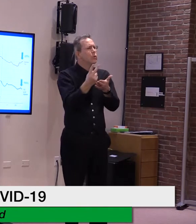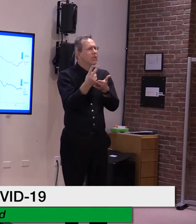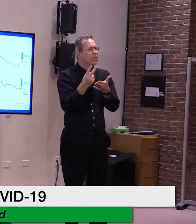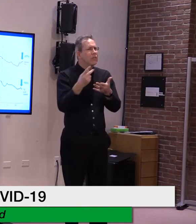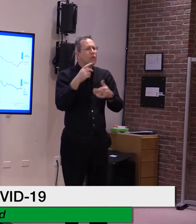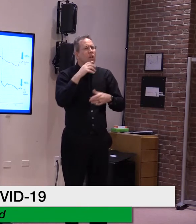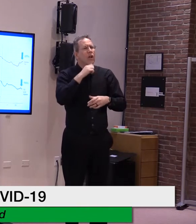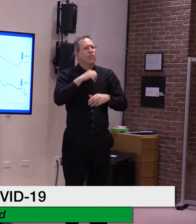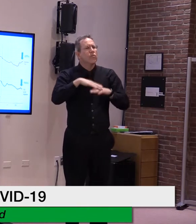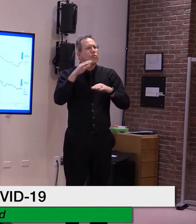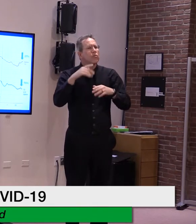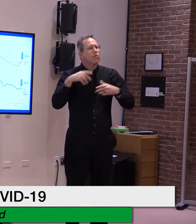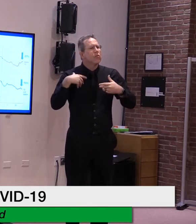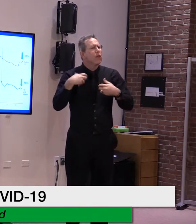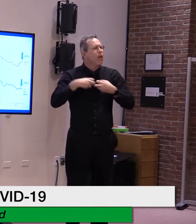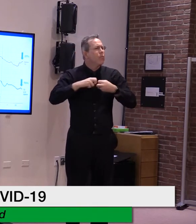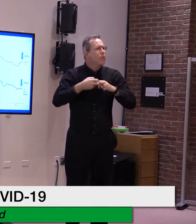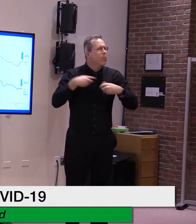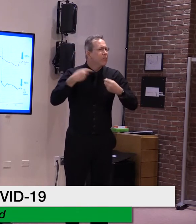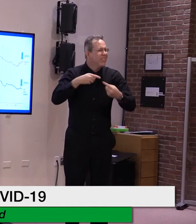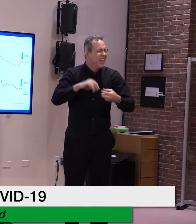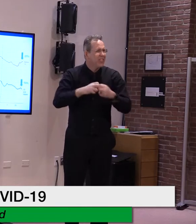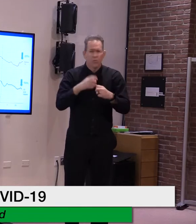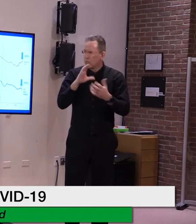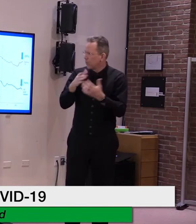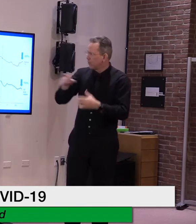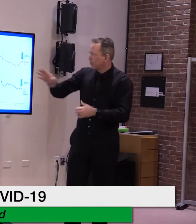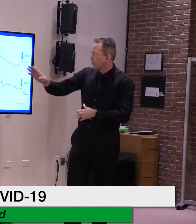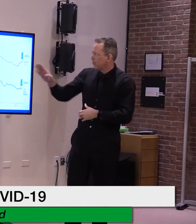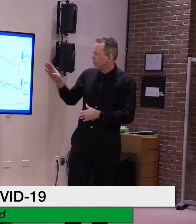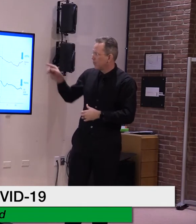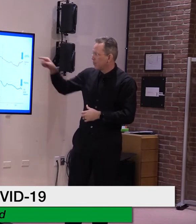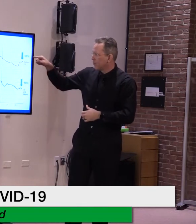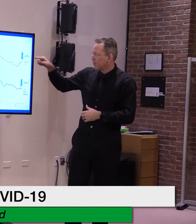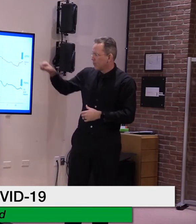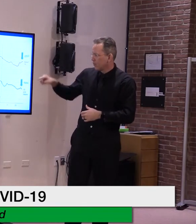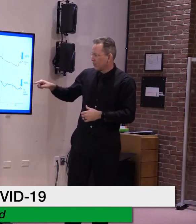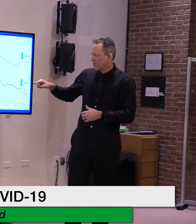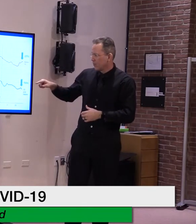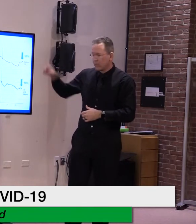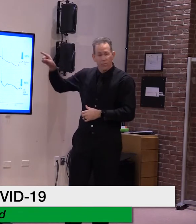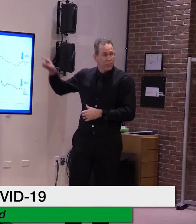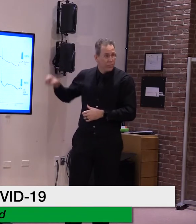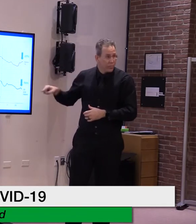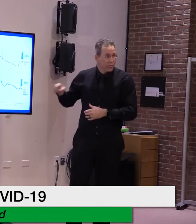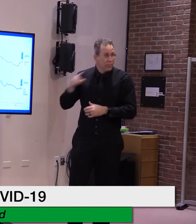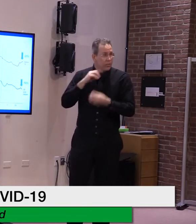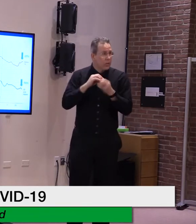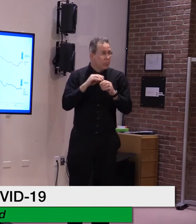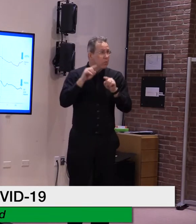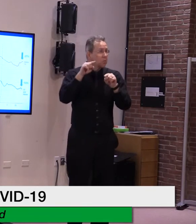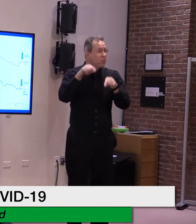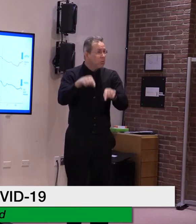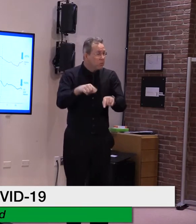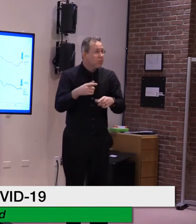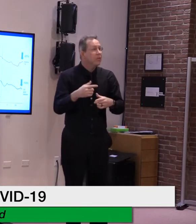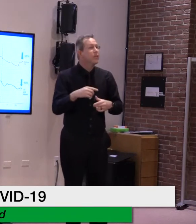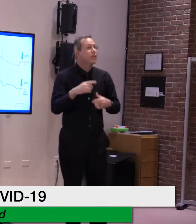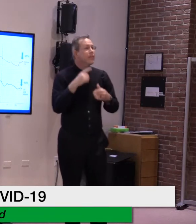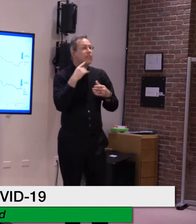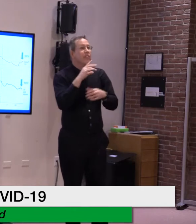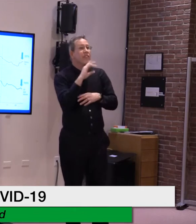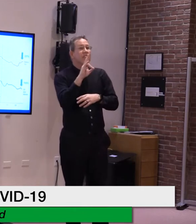improved and recently ticked up, the cases among our most vaccinated, those who are 70 years and older,